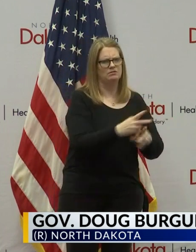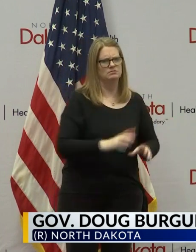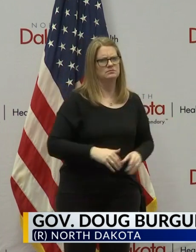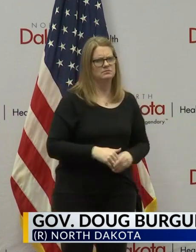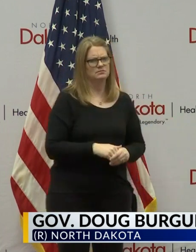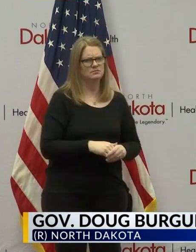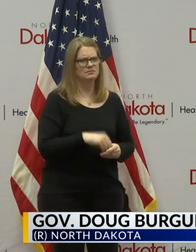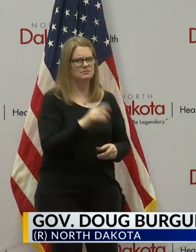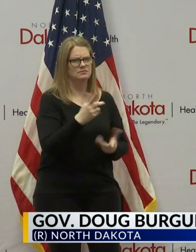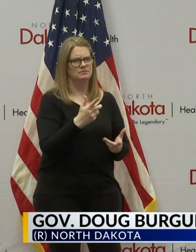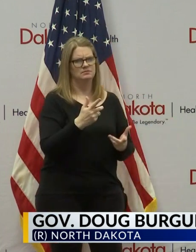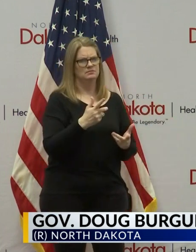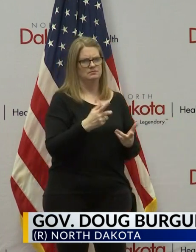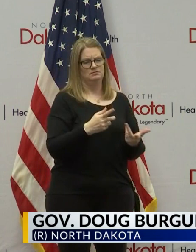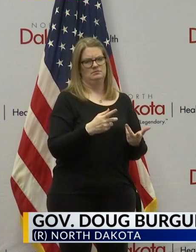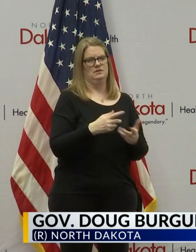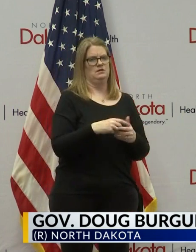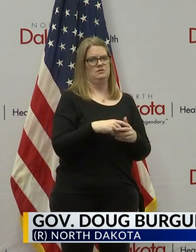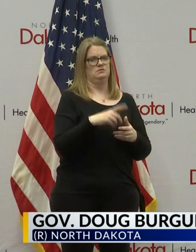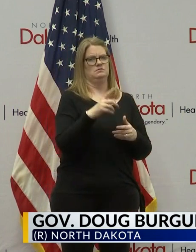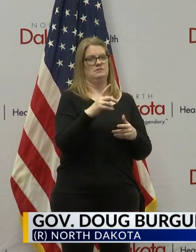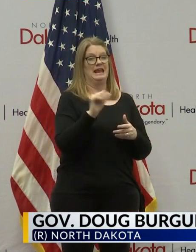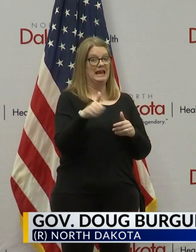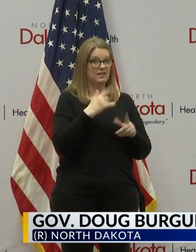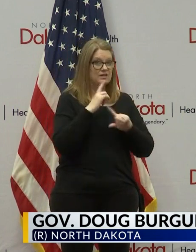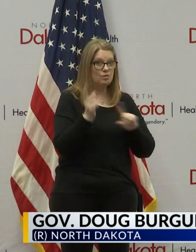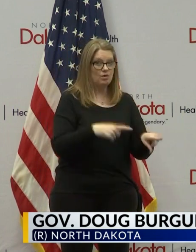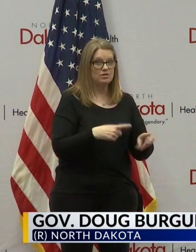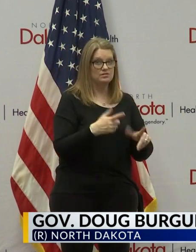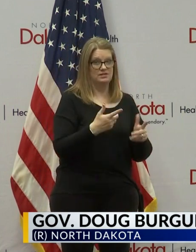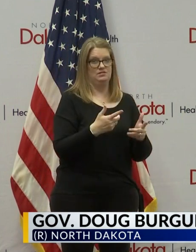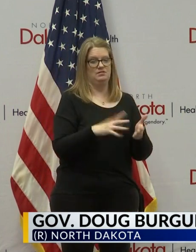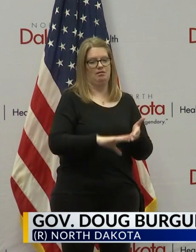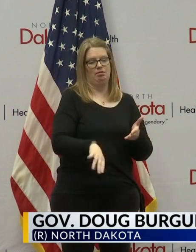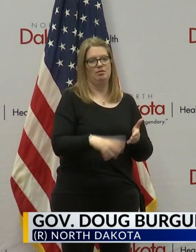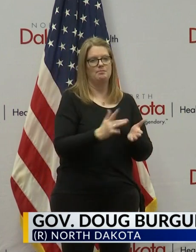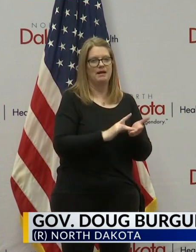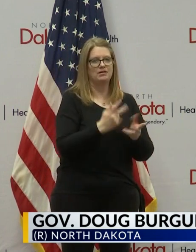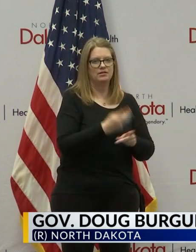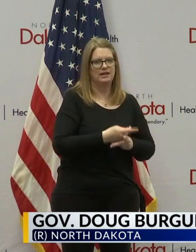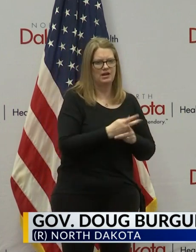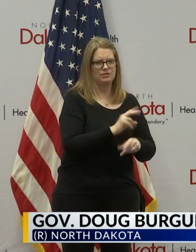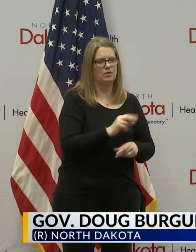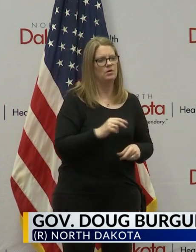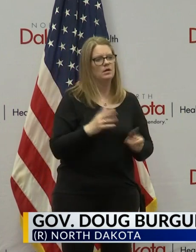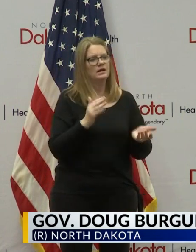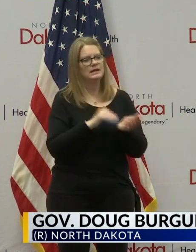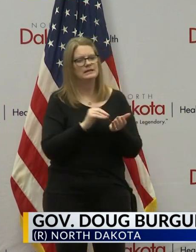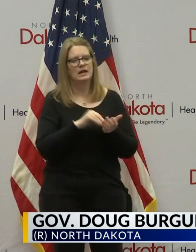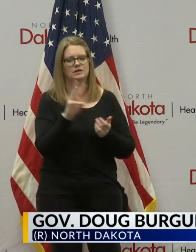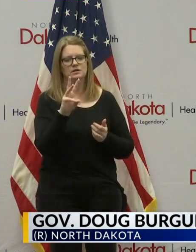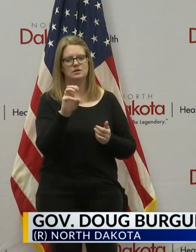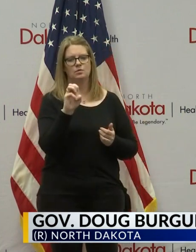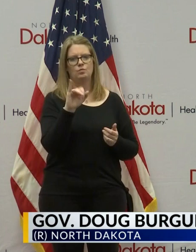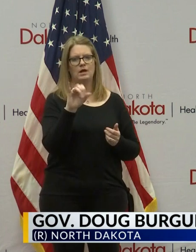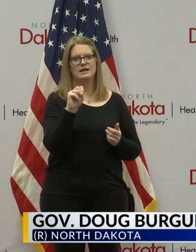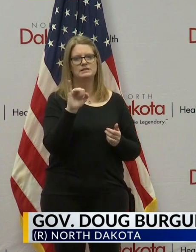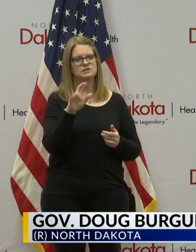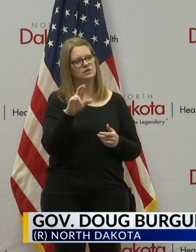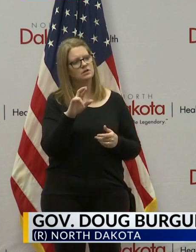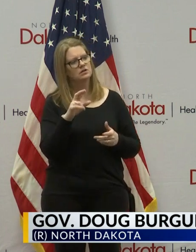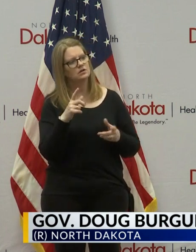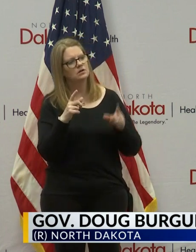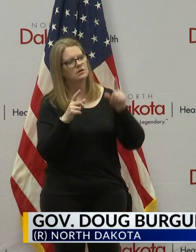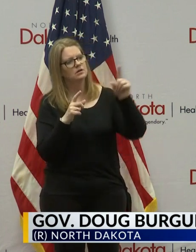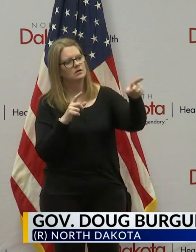getting medical care through any of these orders. I have a question for Dr. Weiser. Okay, Dr. Weiser, a question for you